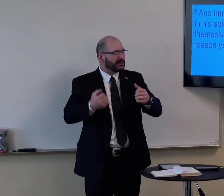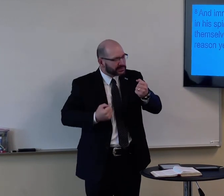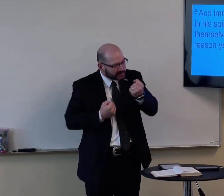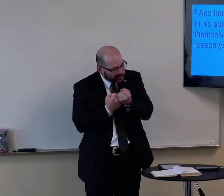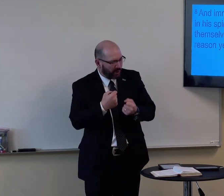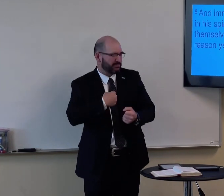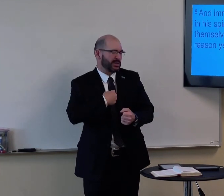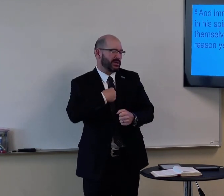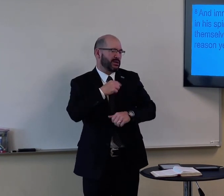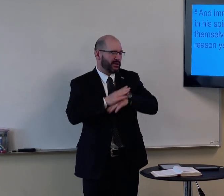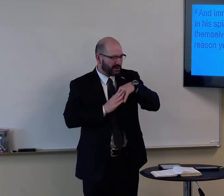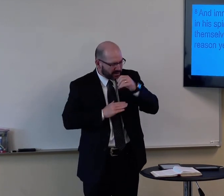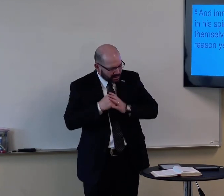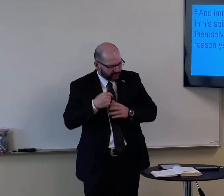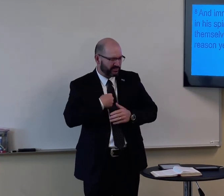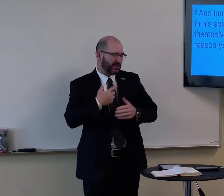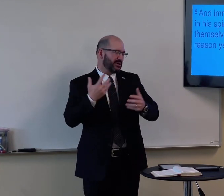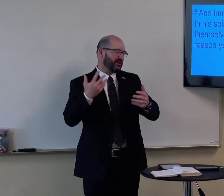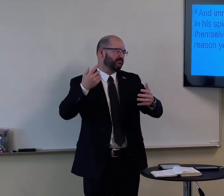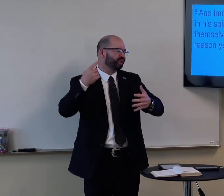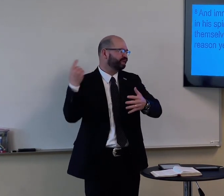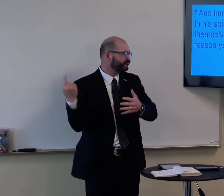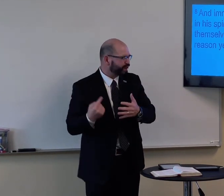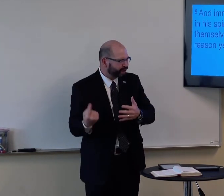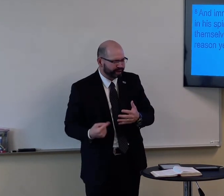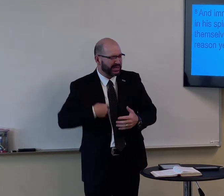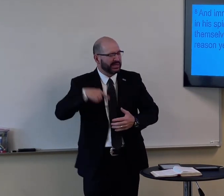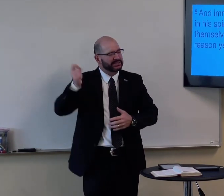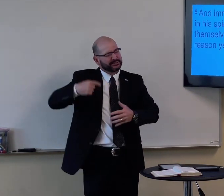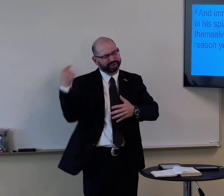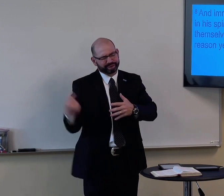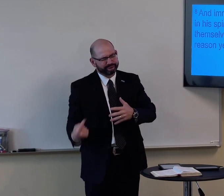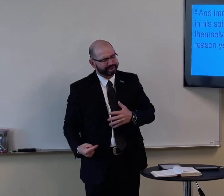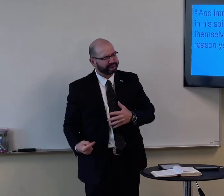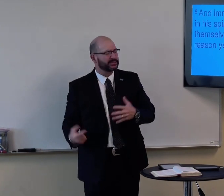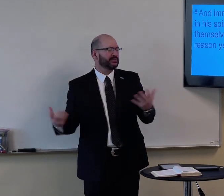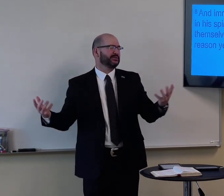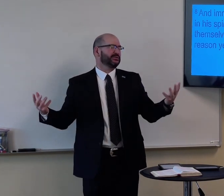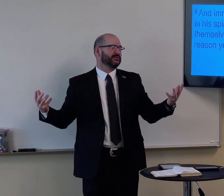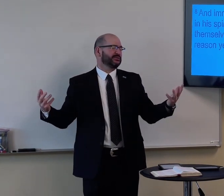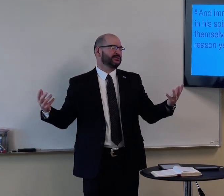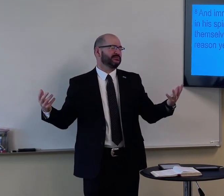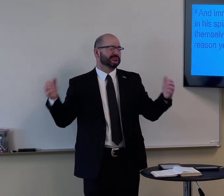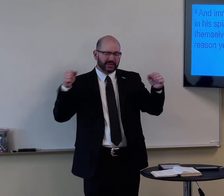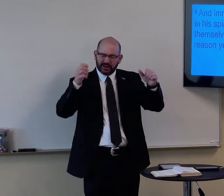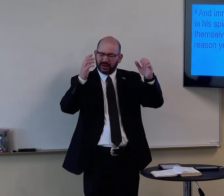healing, strength. You give us support, comfort, so many things. Endless list.